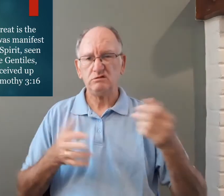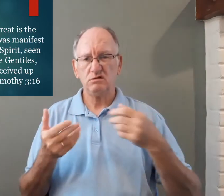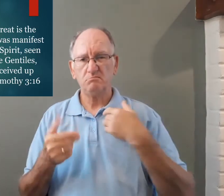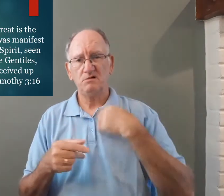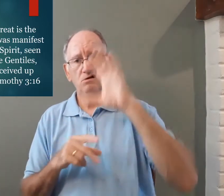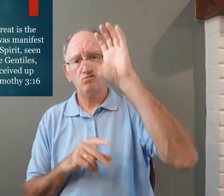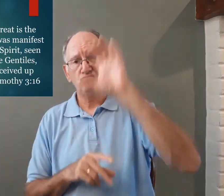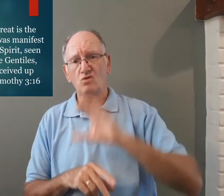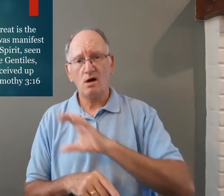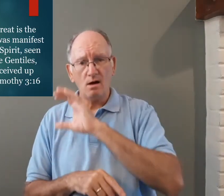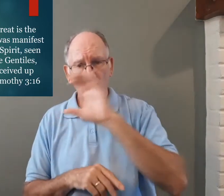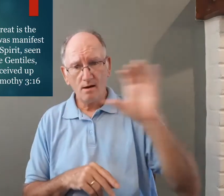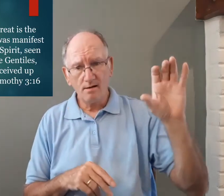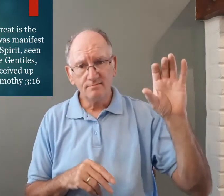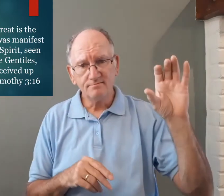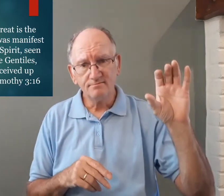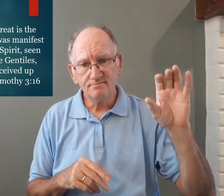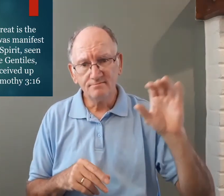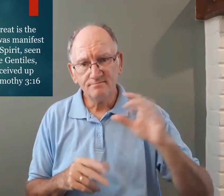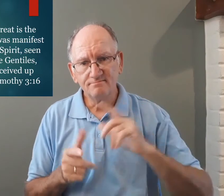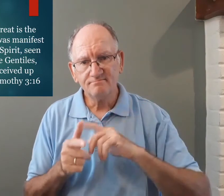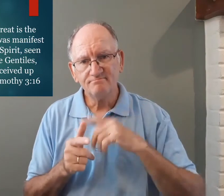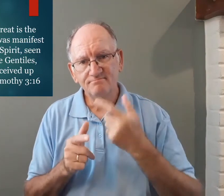and people persecuted him put him on a cross